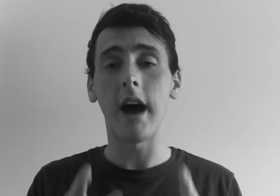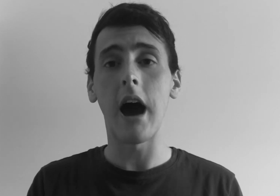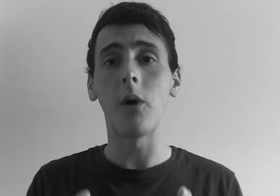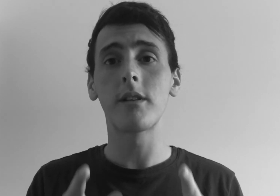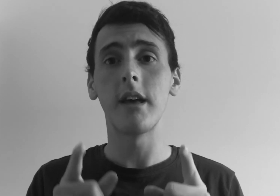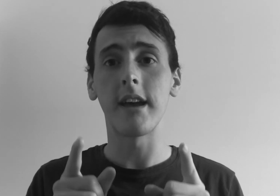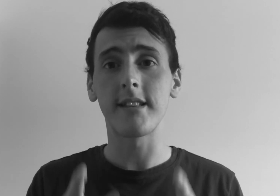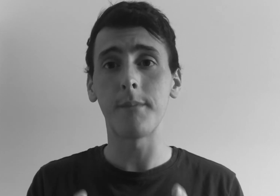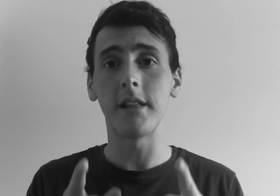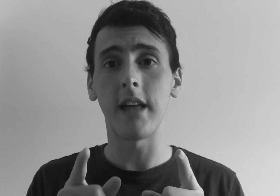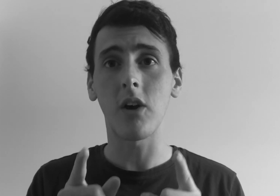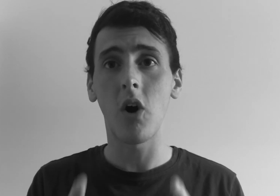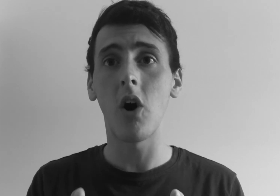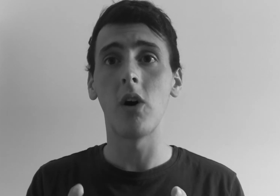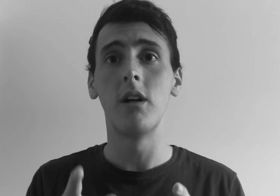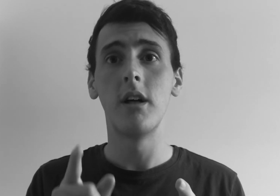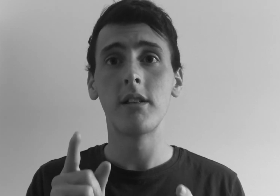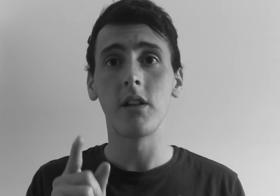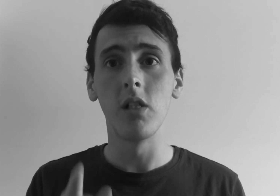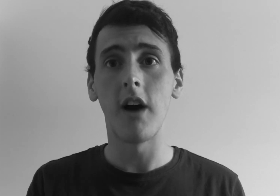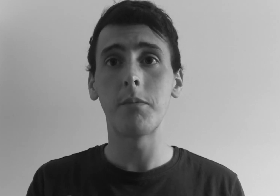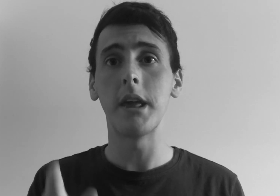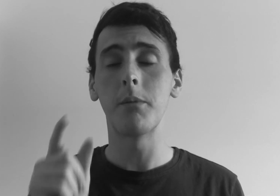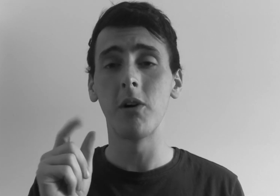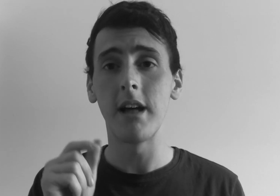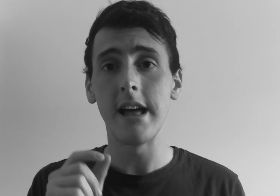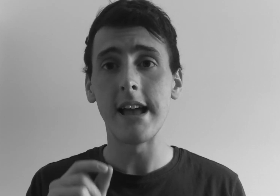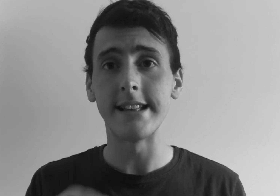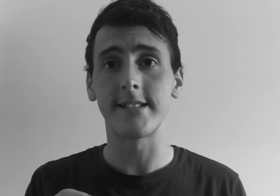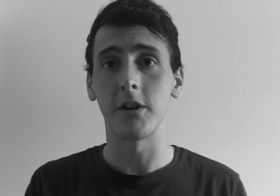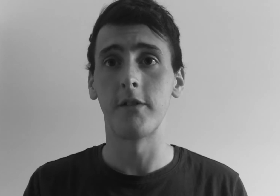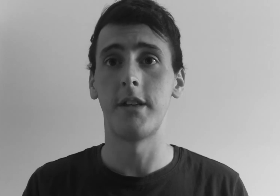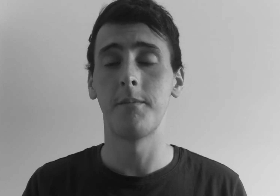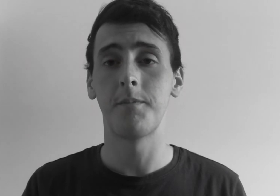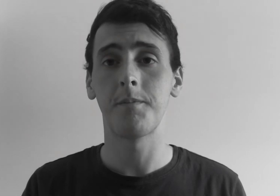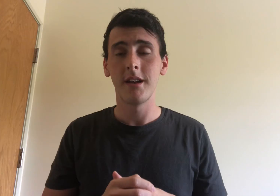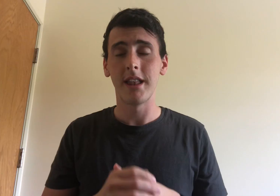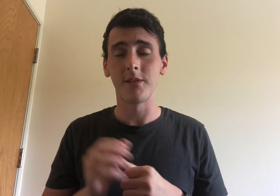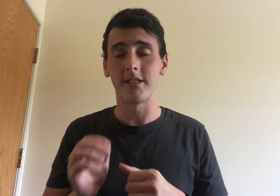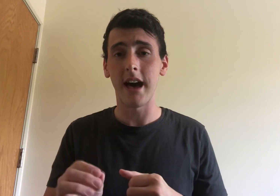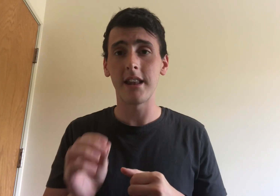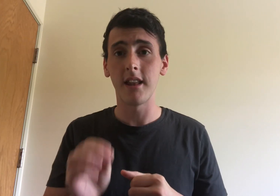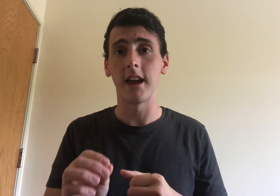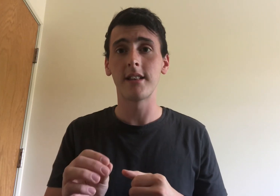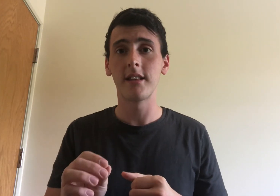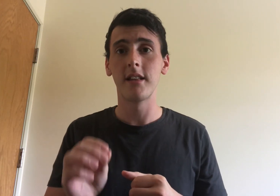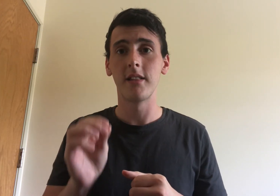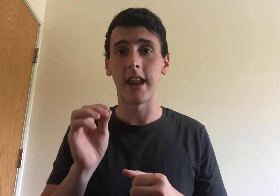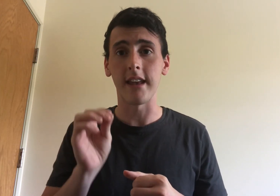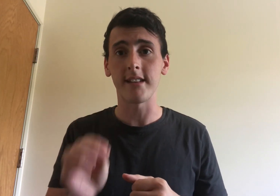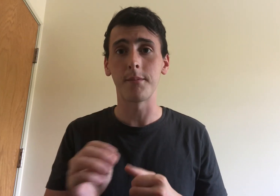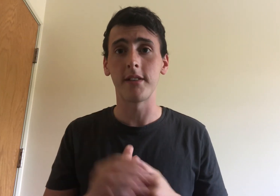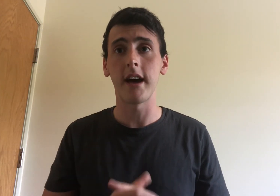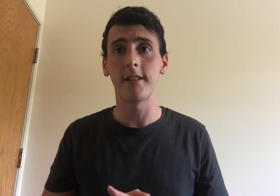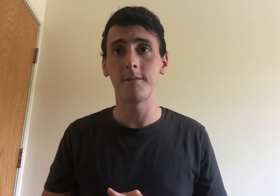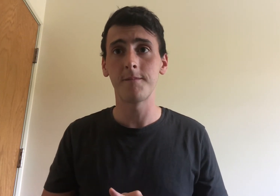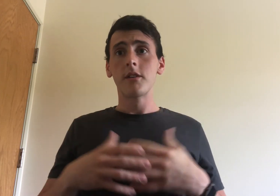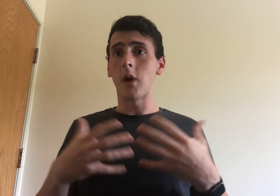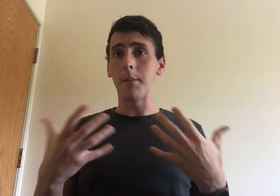accepting that call to love people and serve them. And it was that night that I accepted that. So I